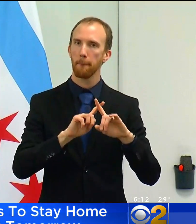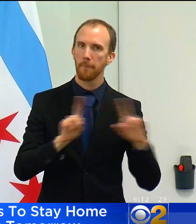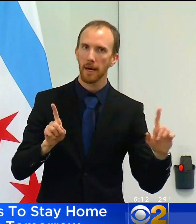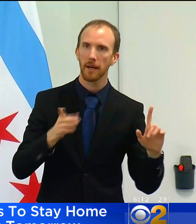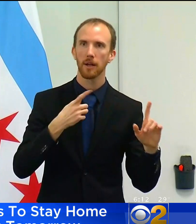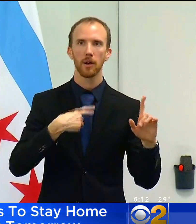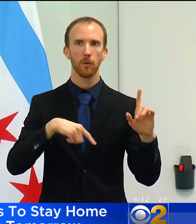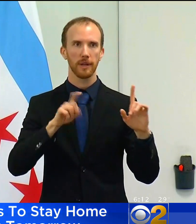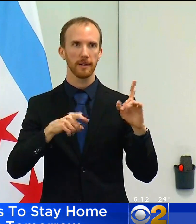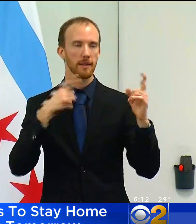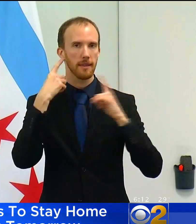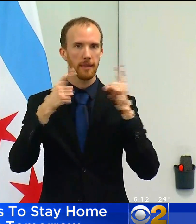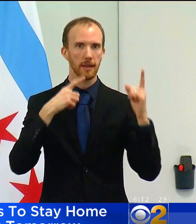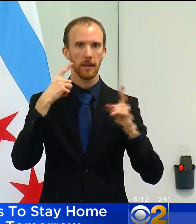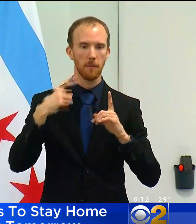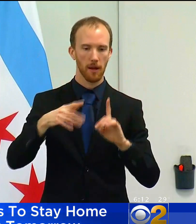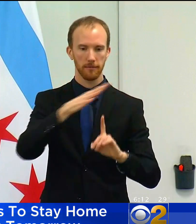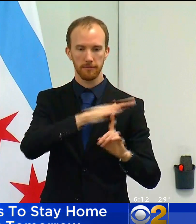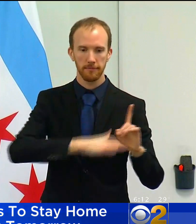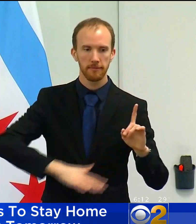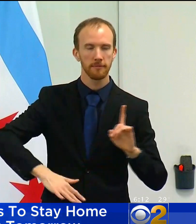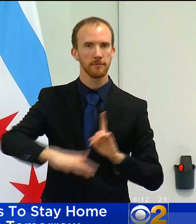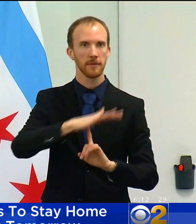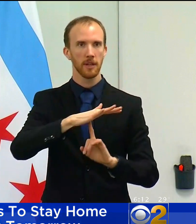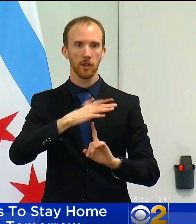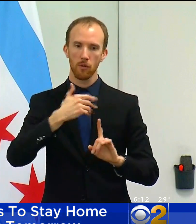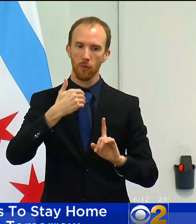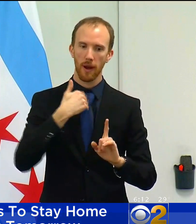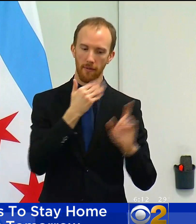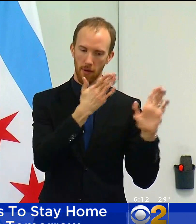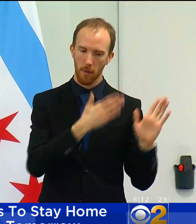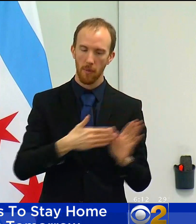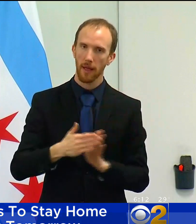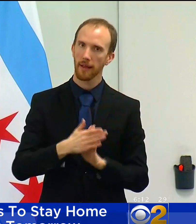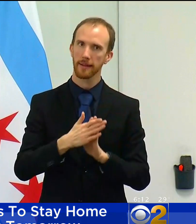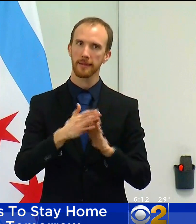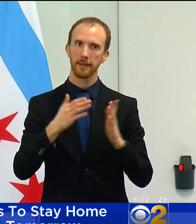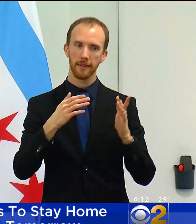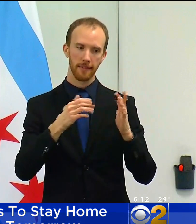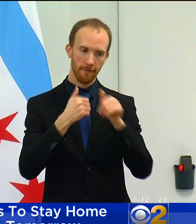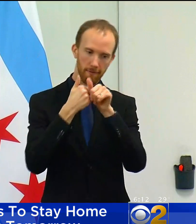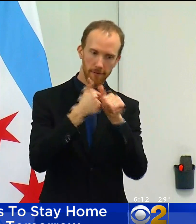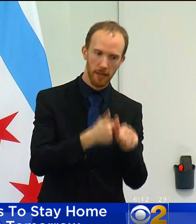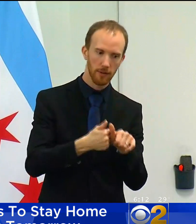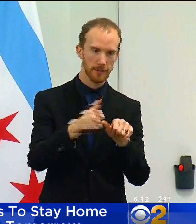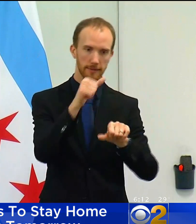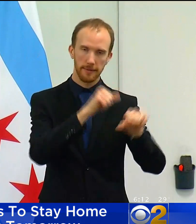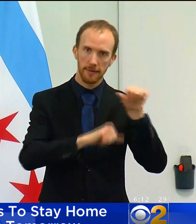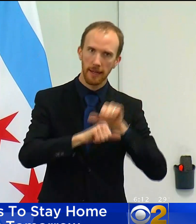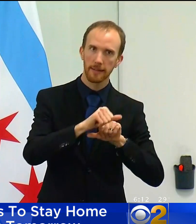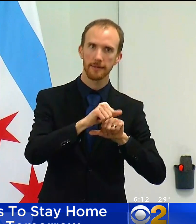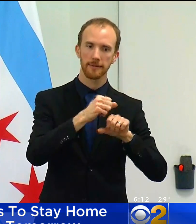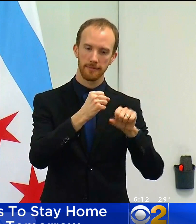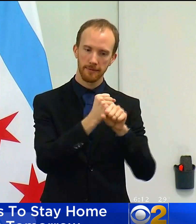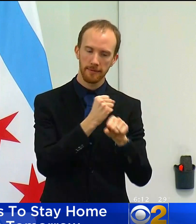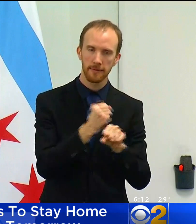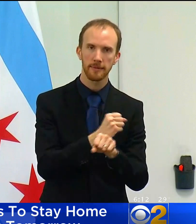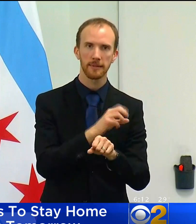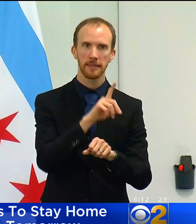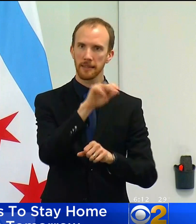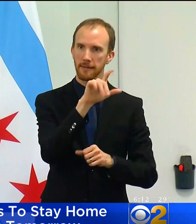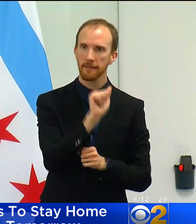do it in the context of a plan that is data driven and focused on first those areas, those